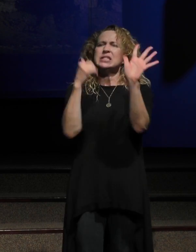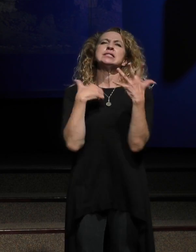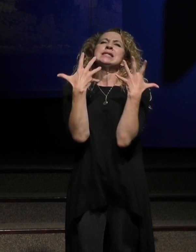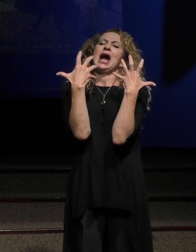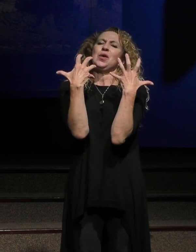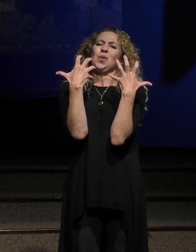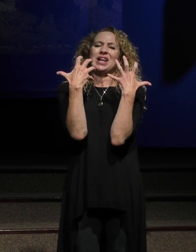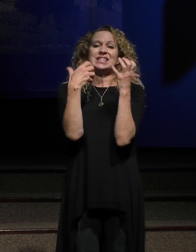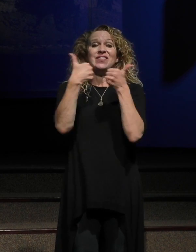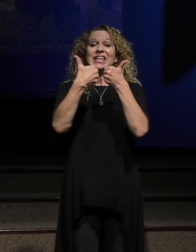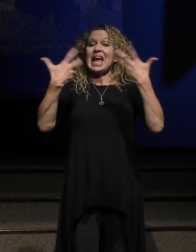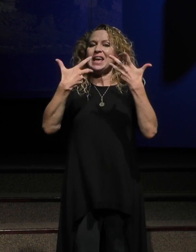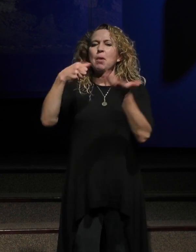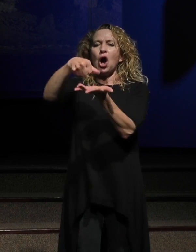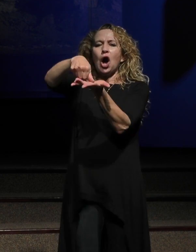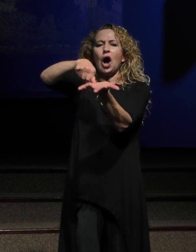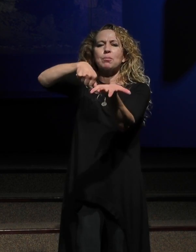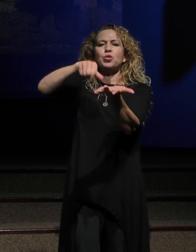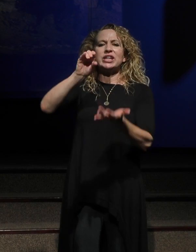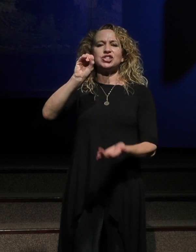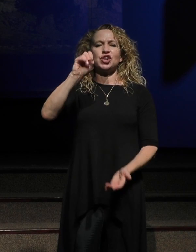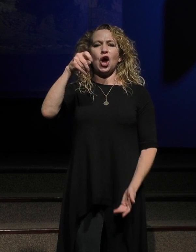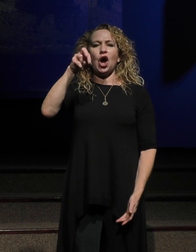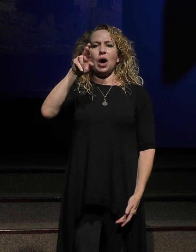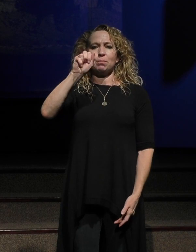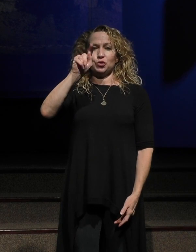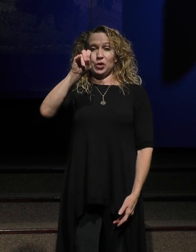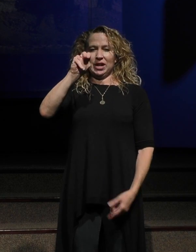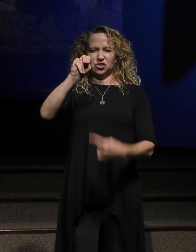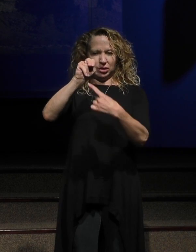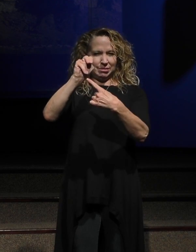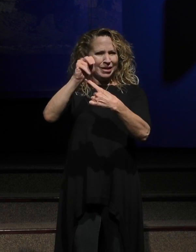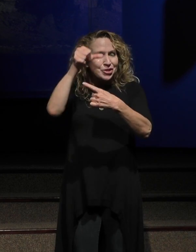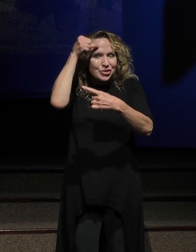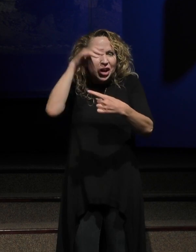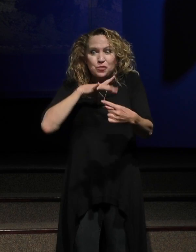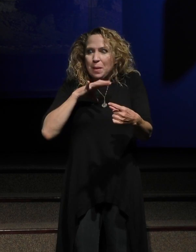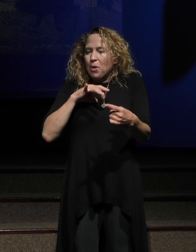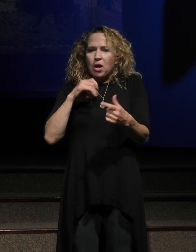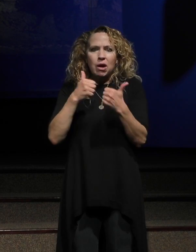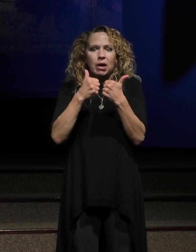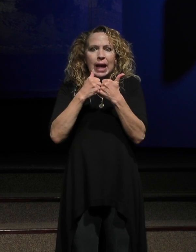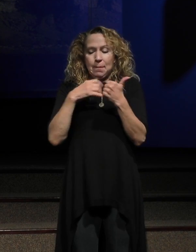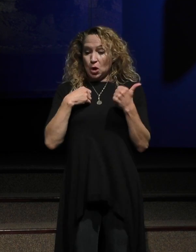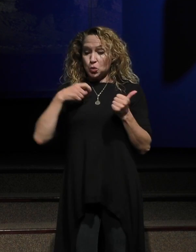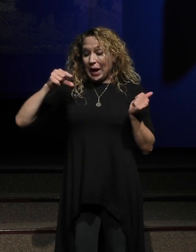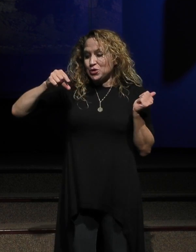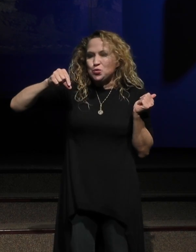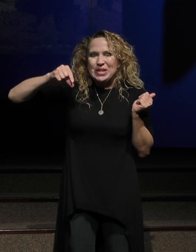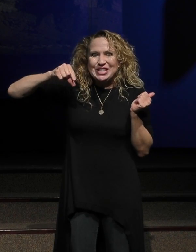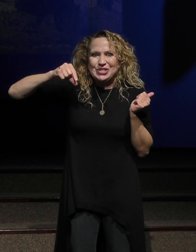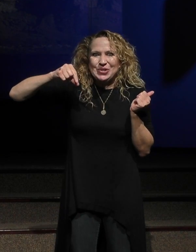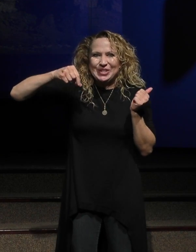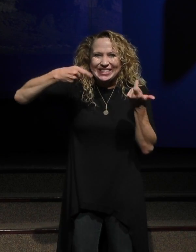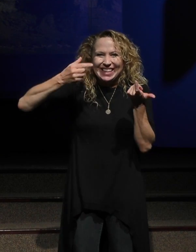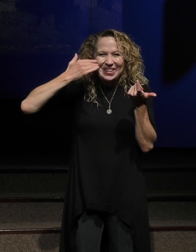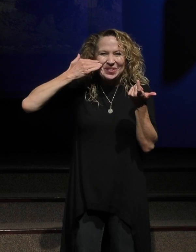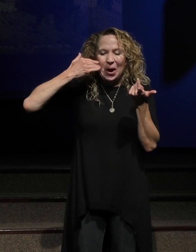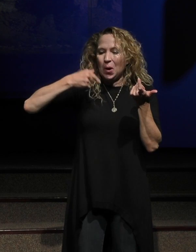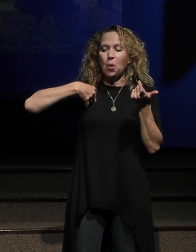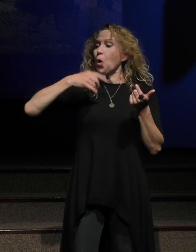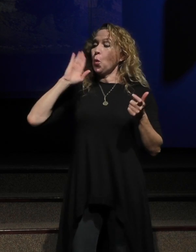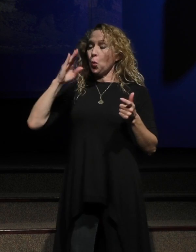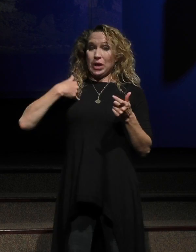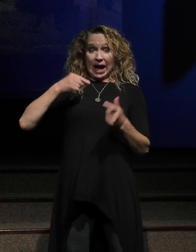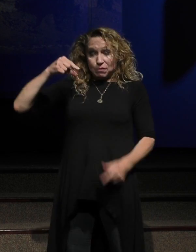Operation. Anybody remember the game Operation? It was so cool, you had these tweezers and the tweezers you would take